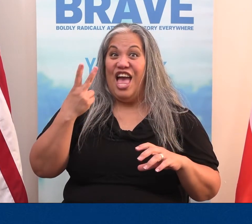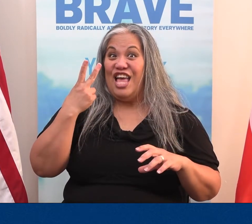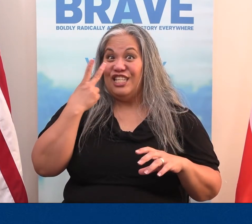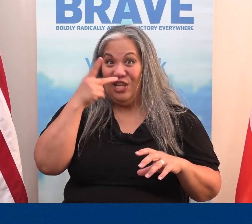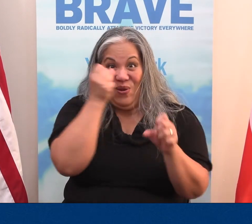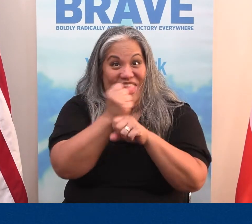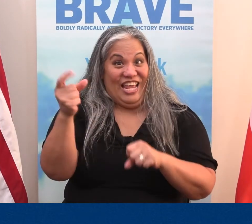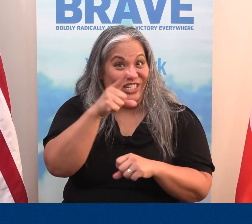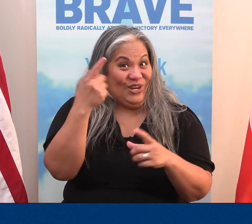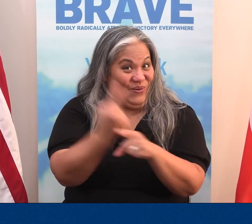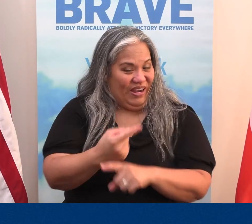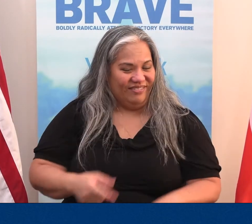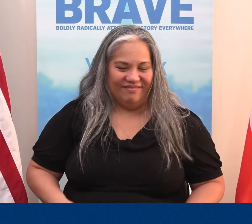See you next year, right?